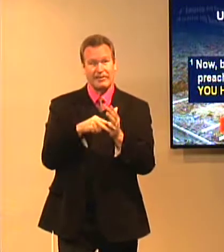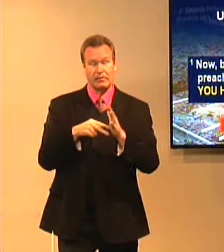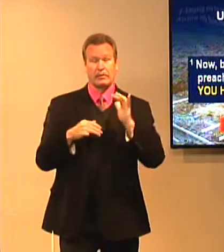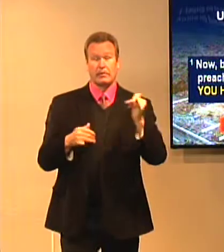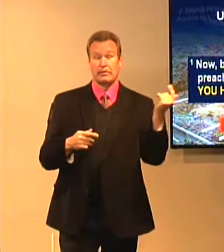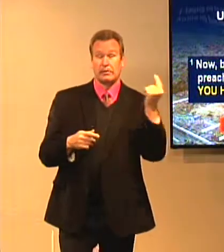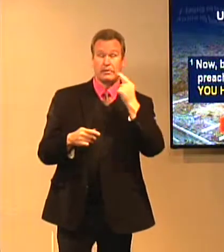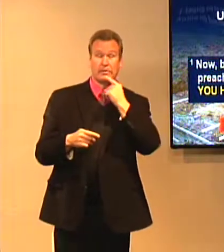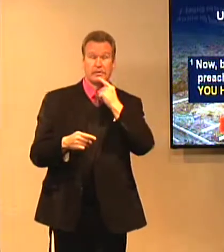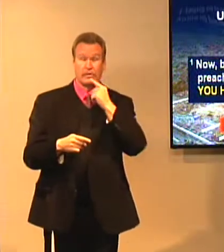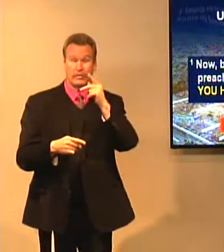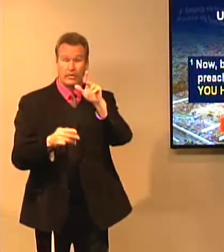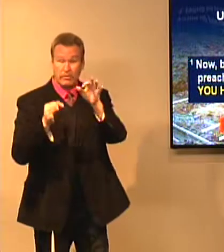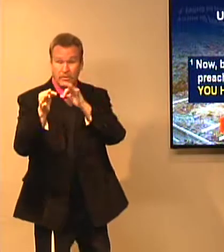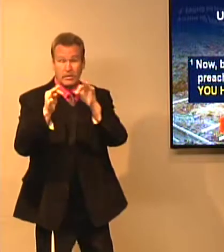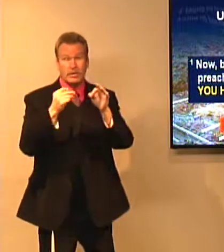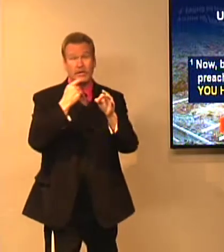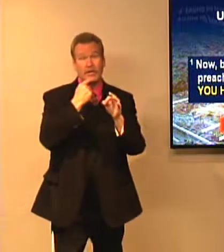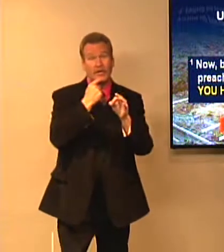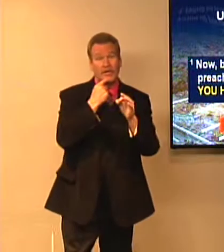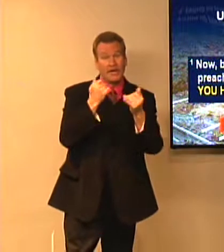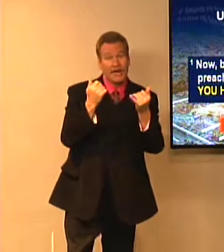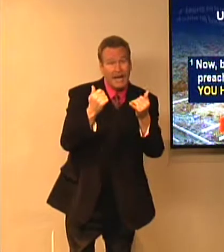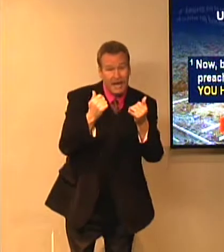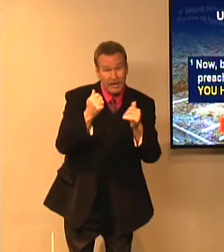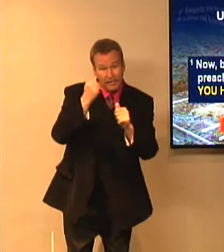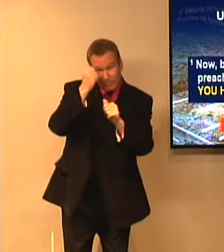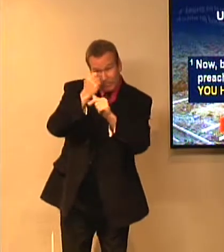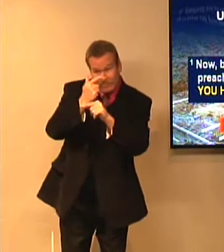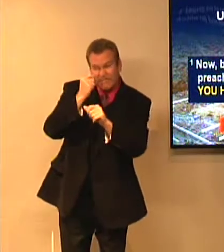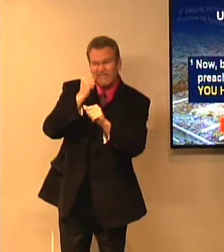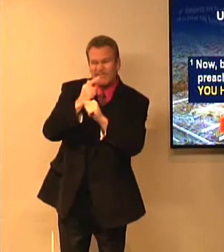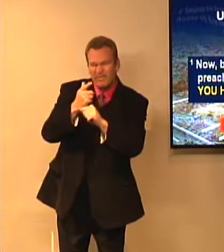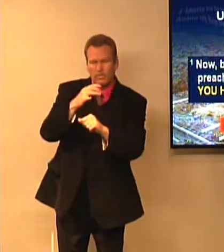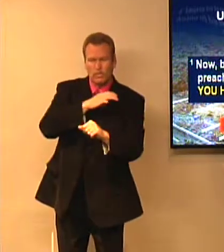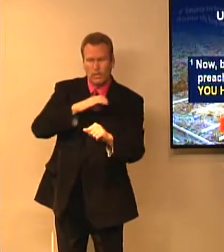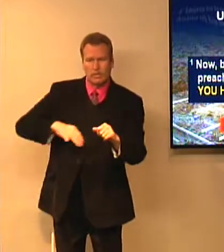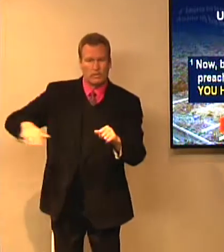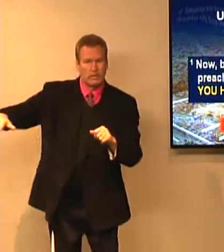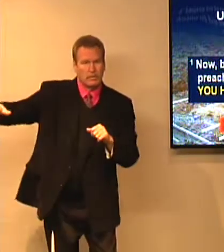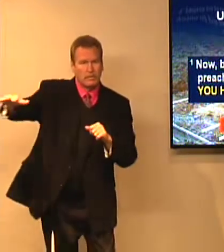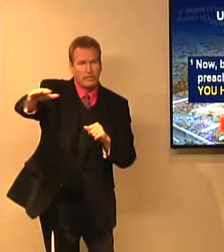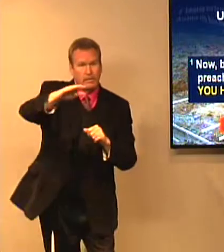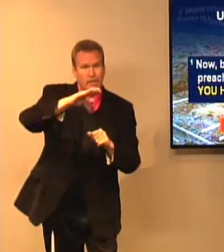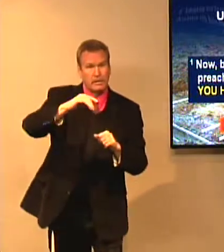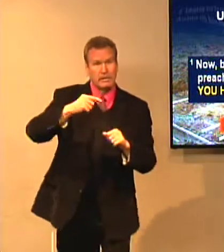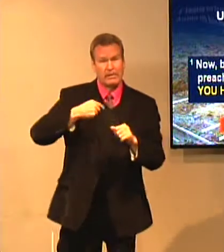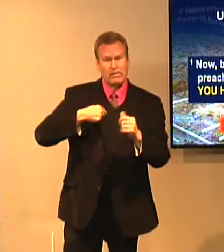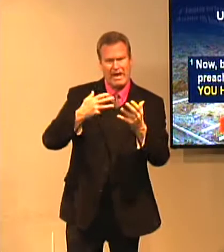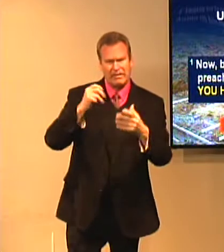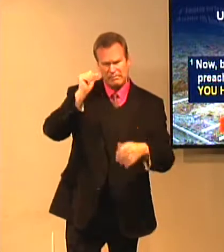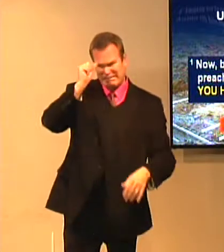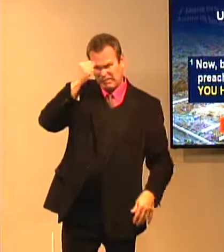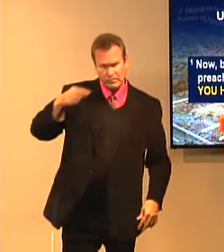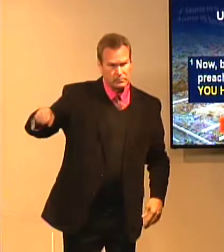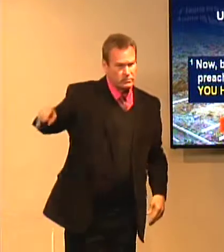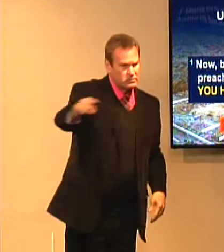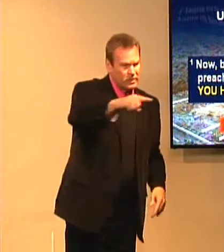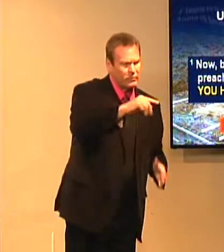Now, brothers, I want to remind you of the gospel that I preached to you. This means brothers and sisters in Christ. I want to